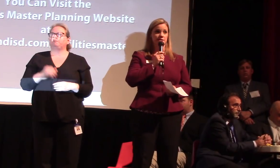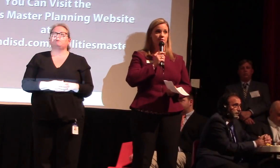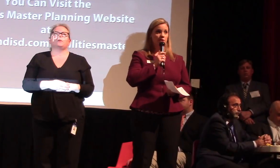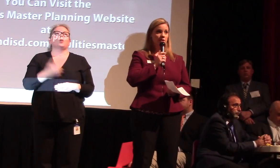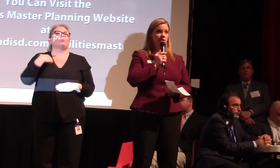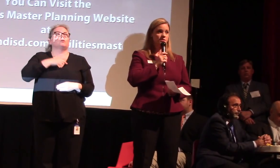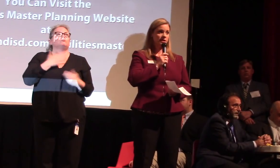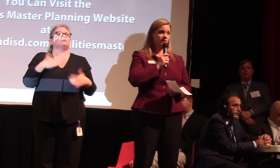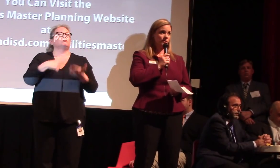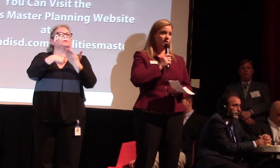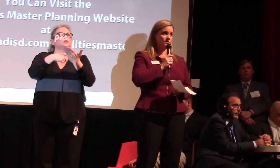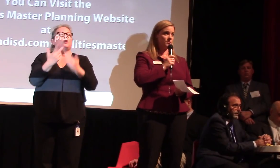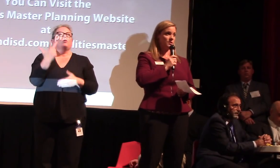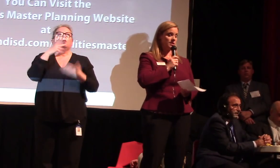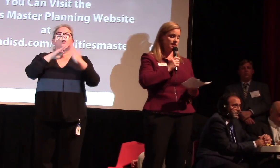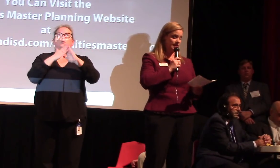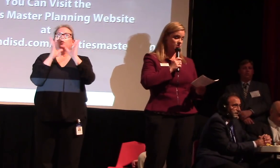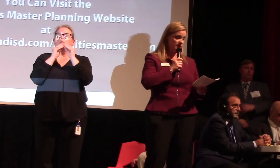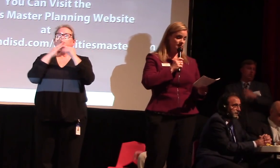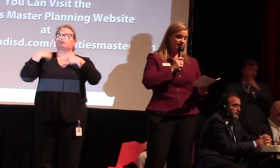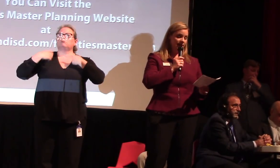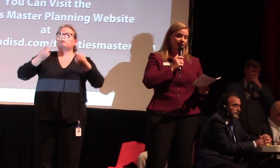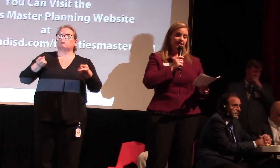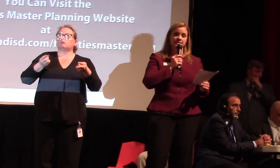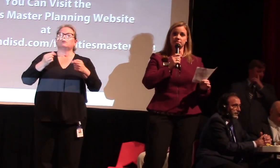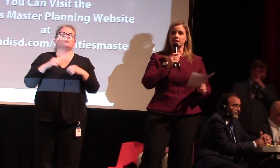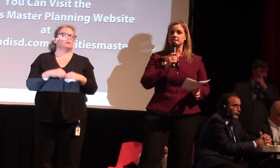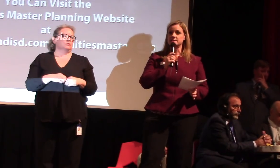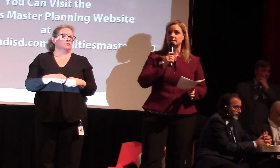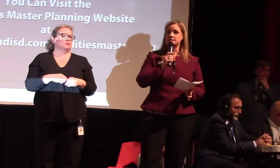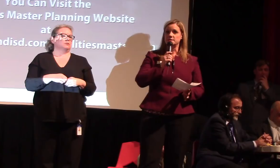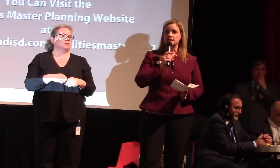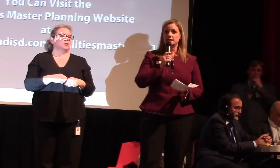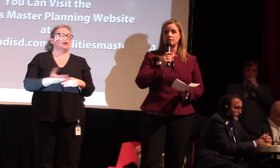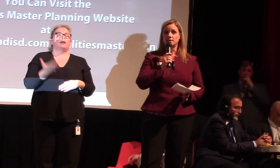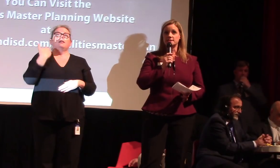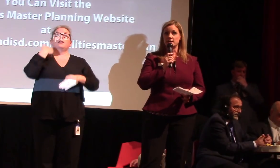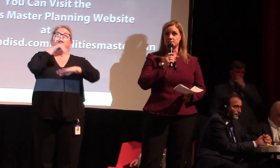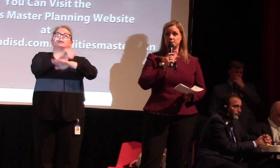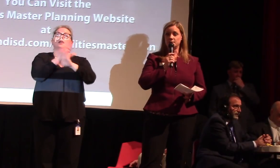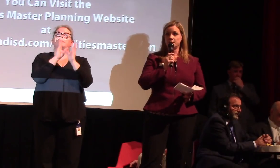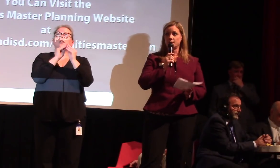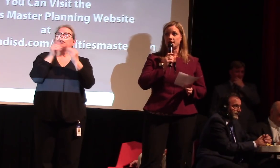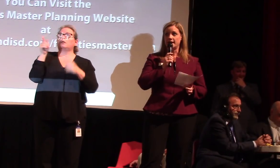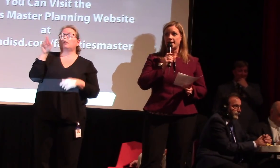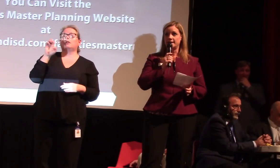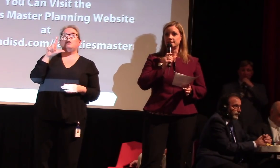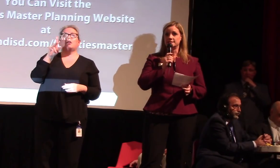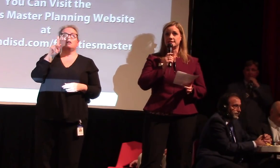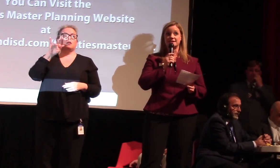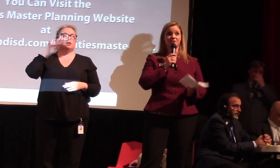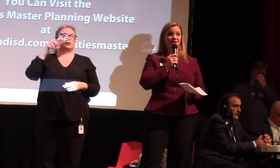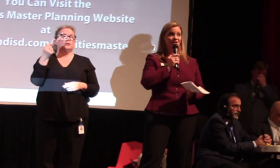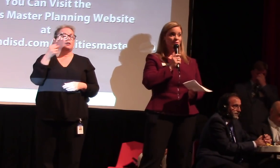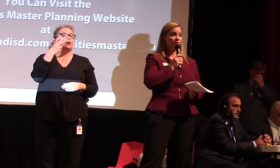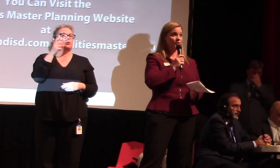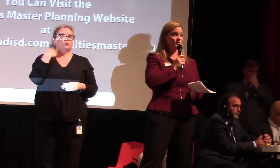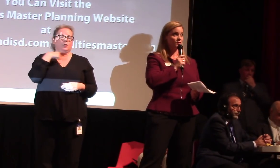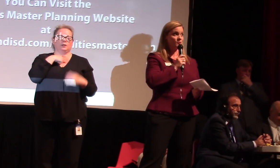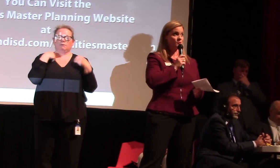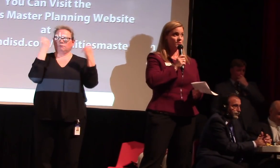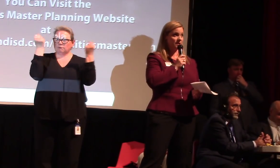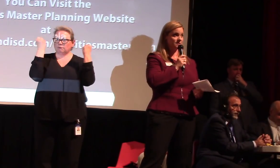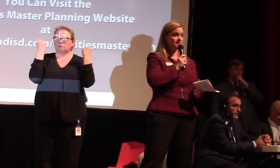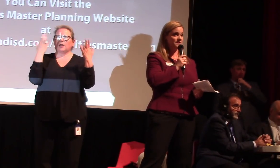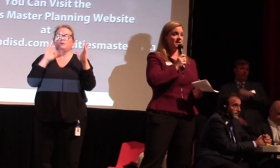meetings thus far in our second round of community engagement and as of last night's meeting at Elkins High School where we had a significant number of